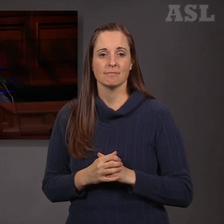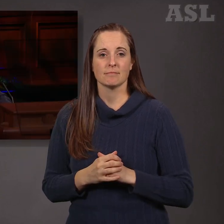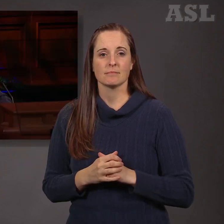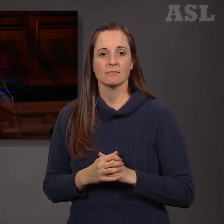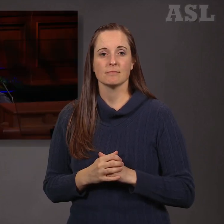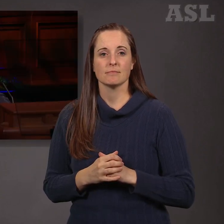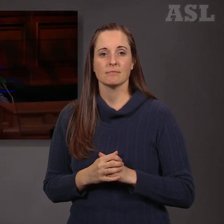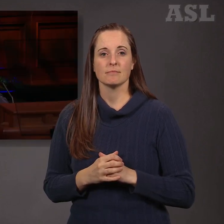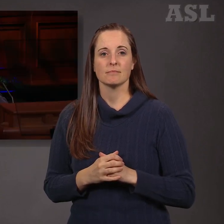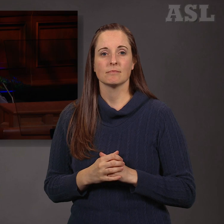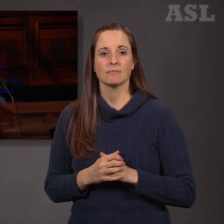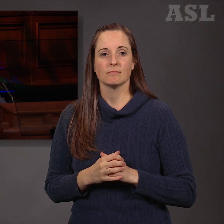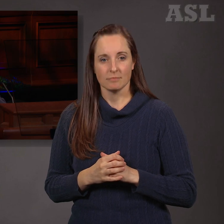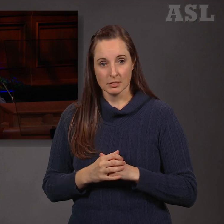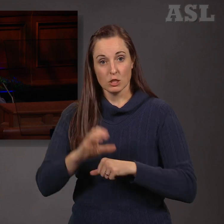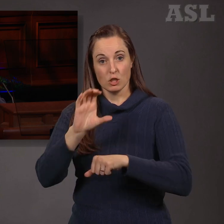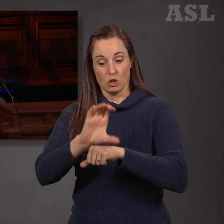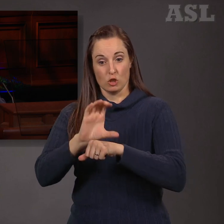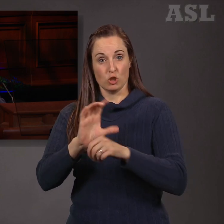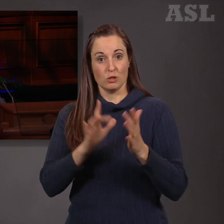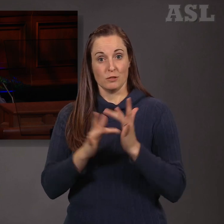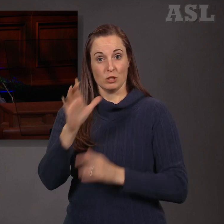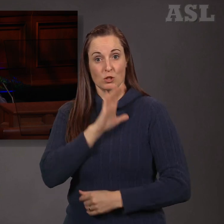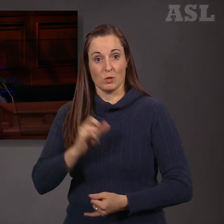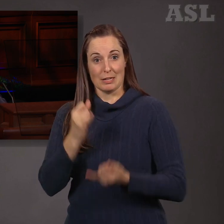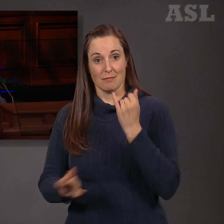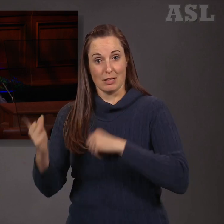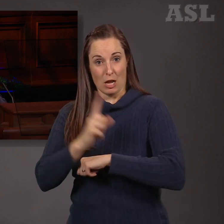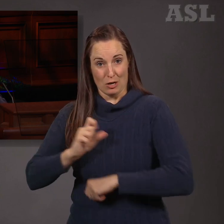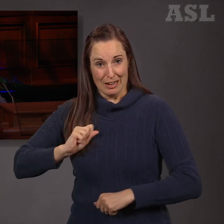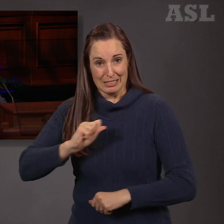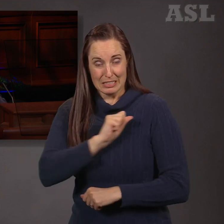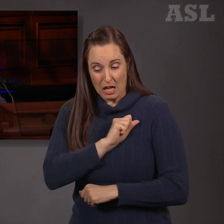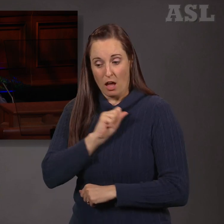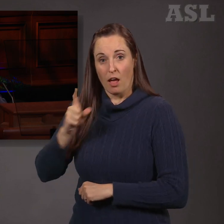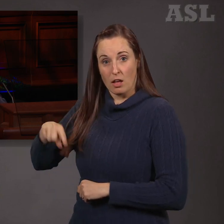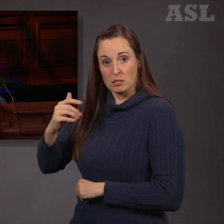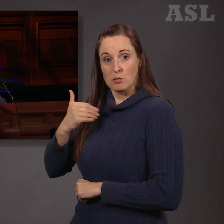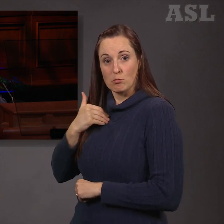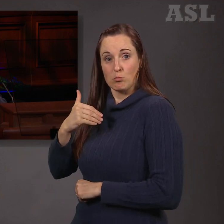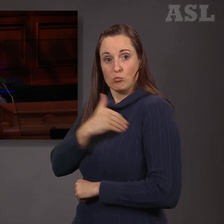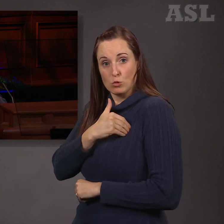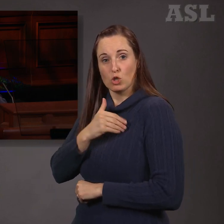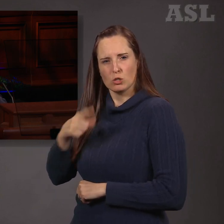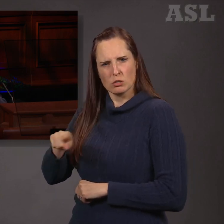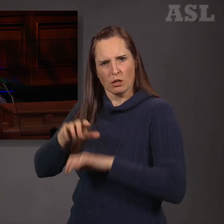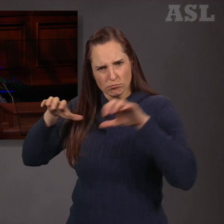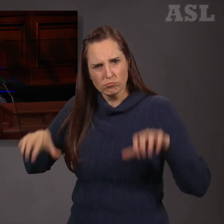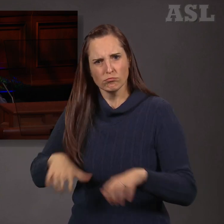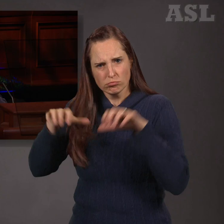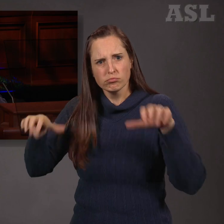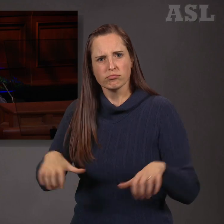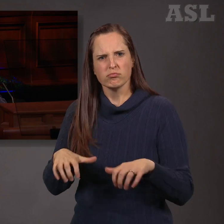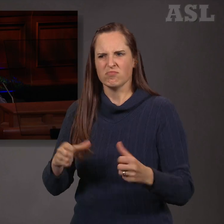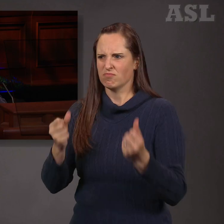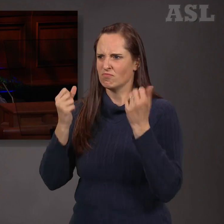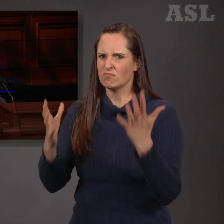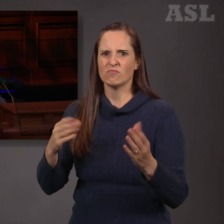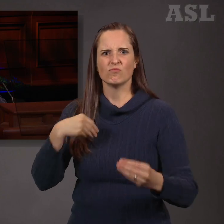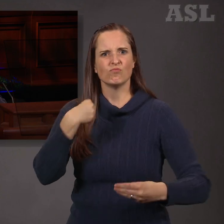Much welfare and humanitarian service to our fellow beings is taught and practiced by The Church of Jesus Christ of